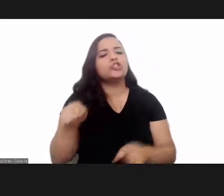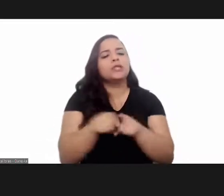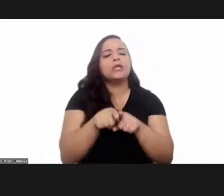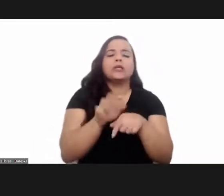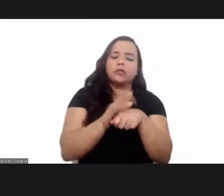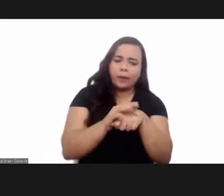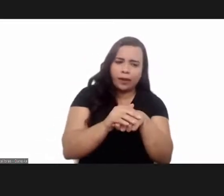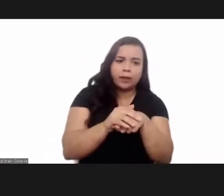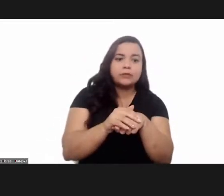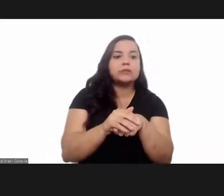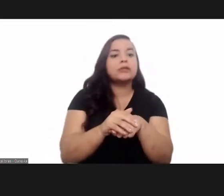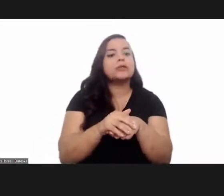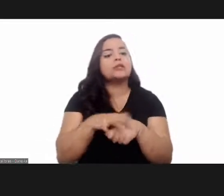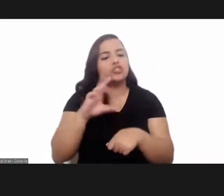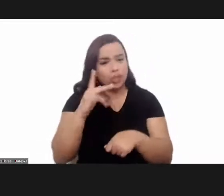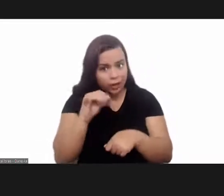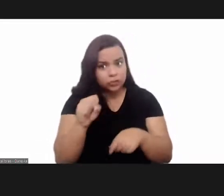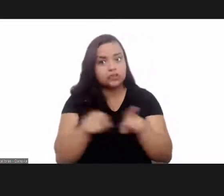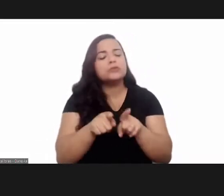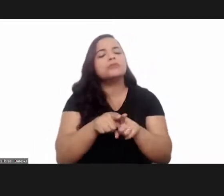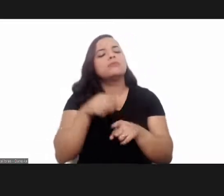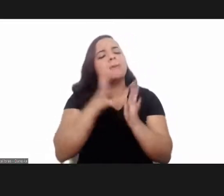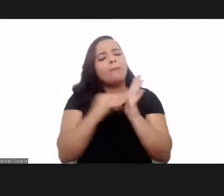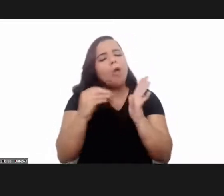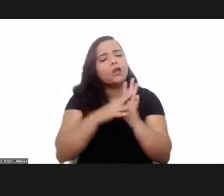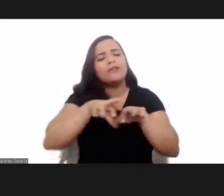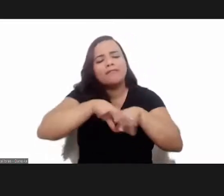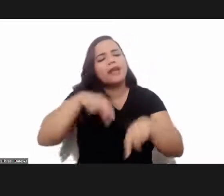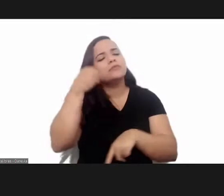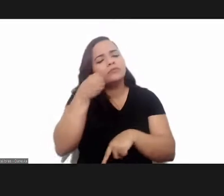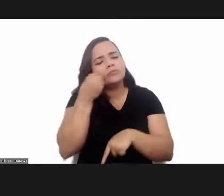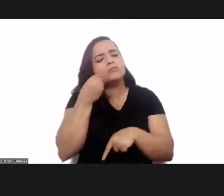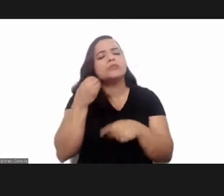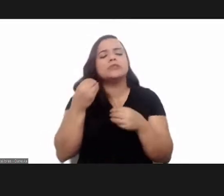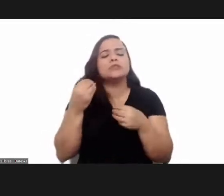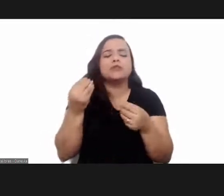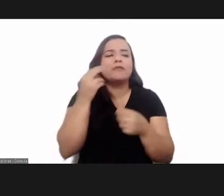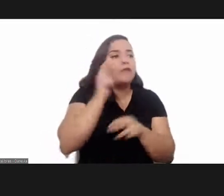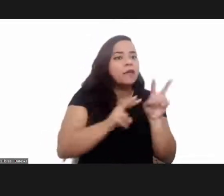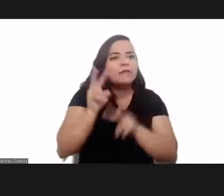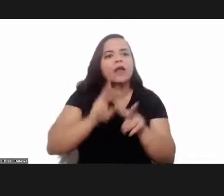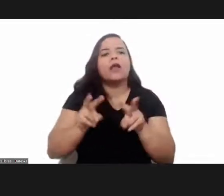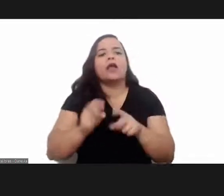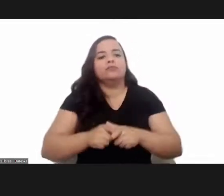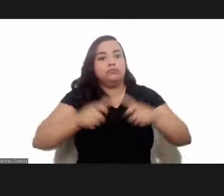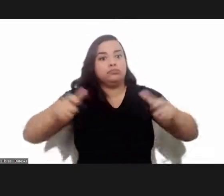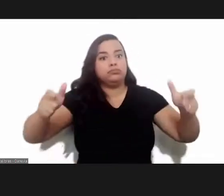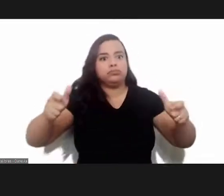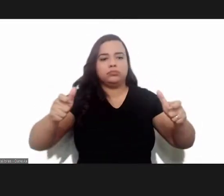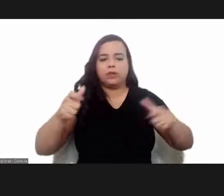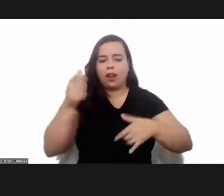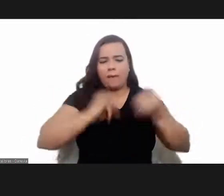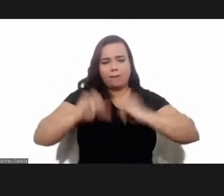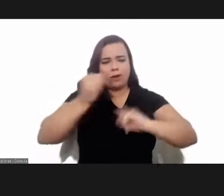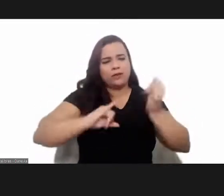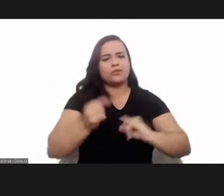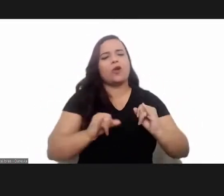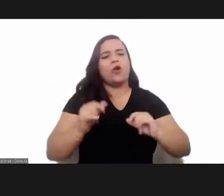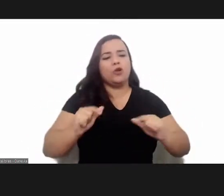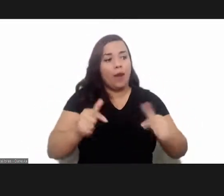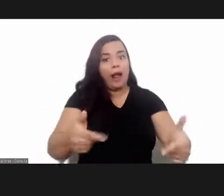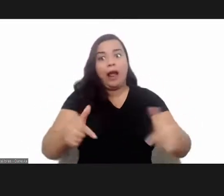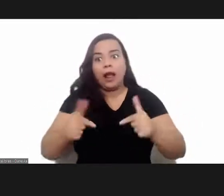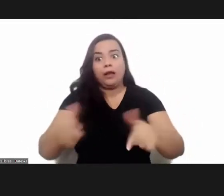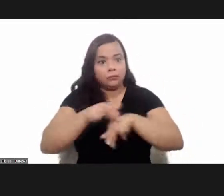different experimental models, expanding the focus of her work and in the laboratory's work.